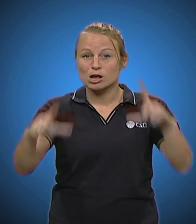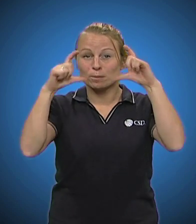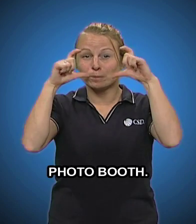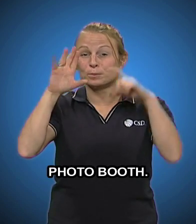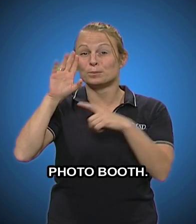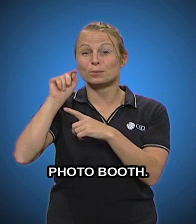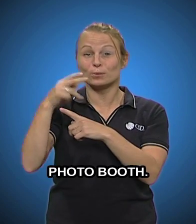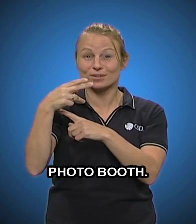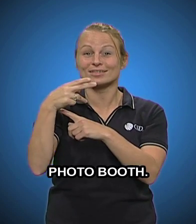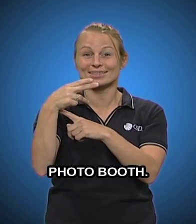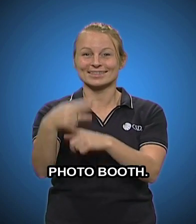Photo booth.